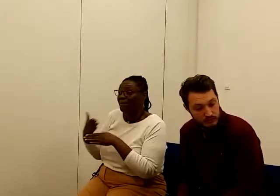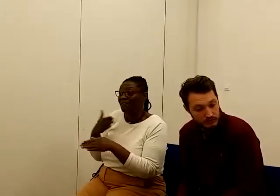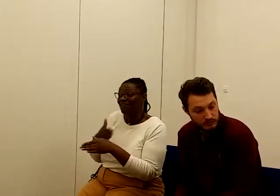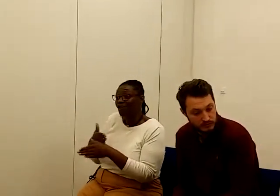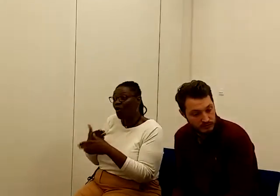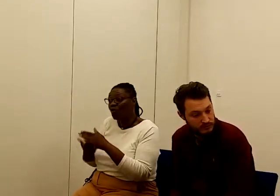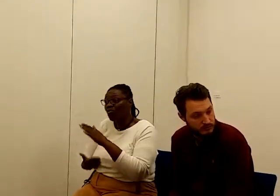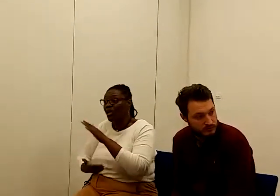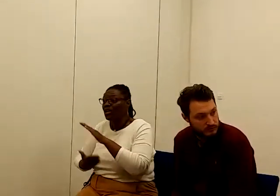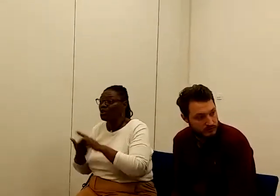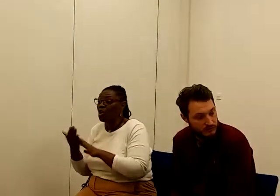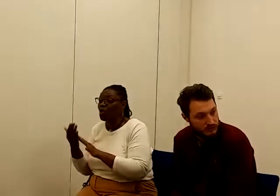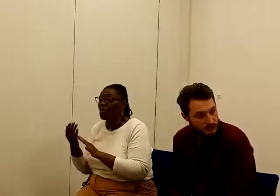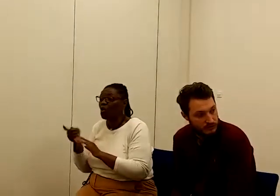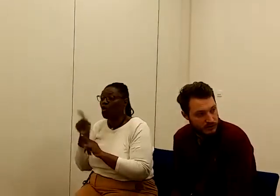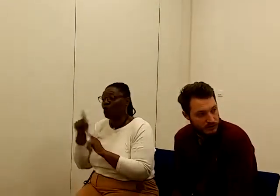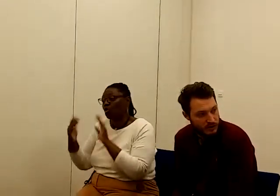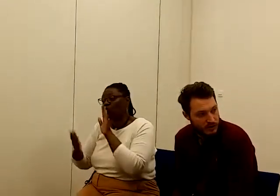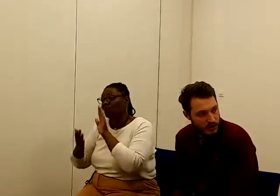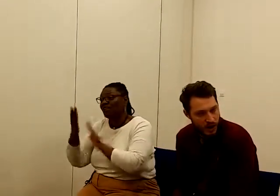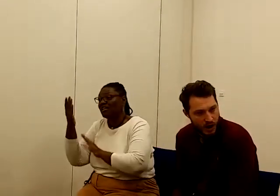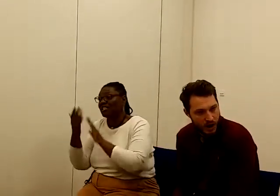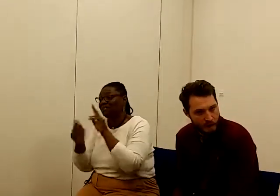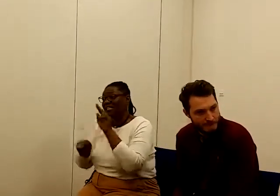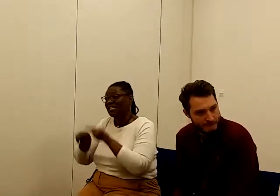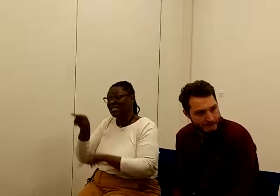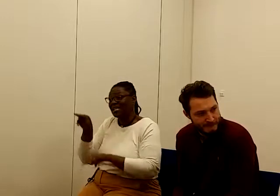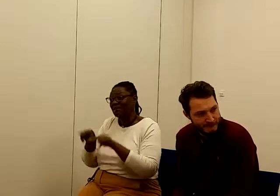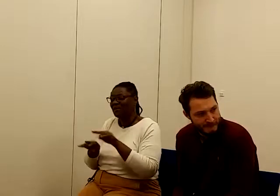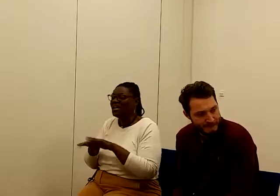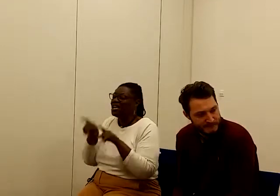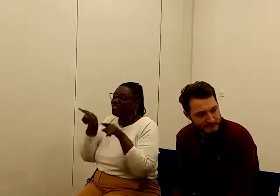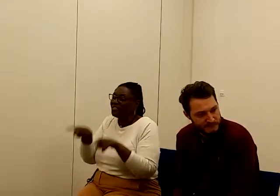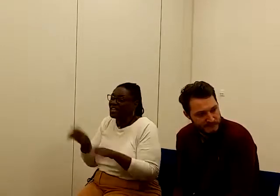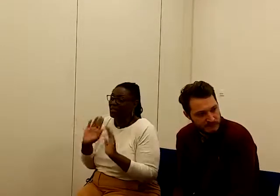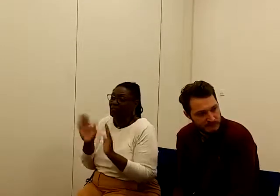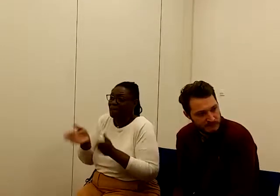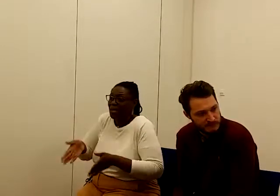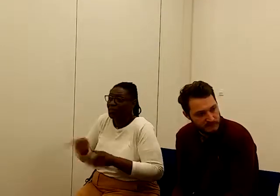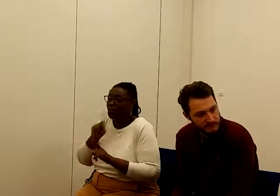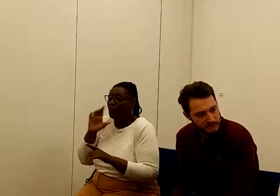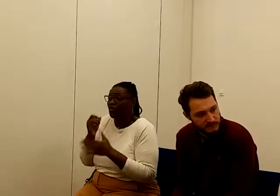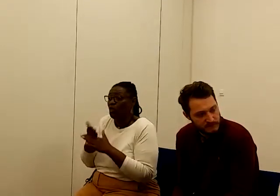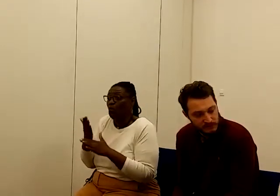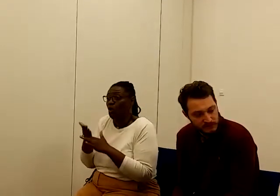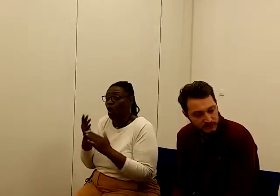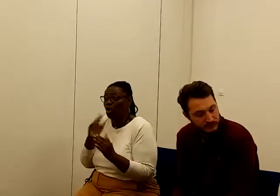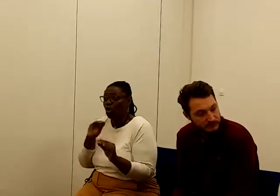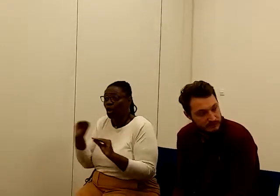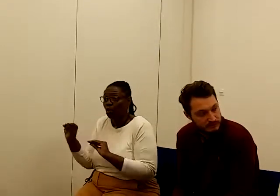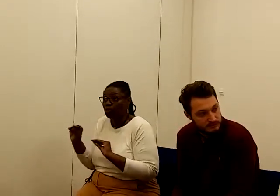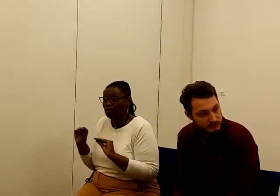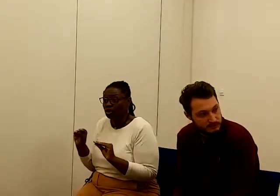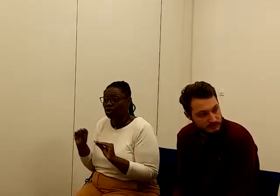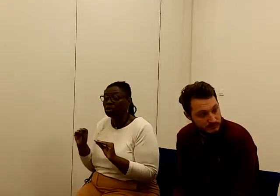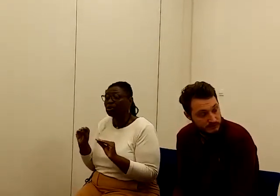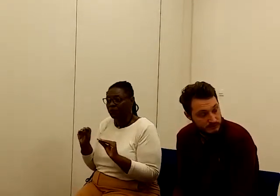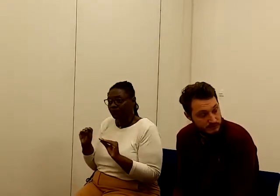onto a face-to-face assessment. These will be mandatory with your work coach. There will be